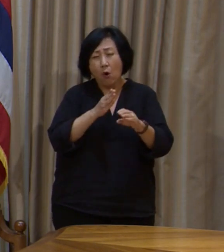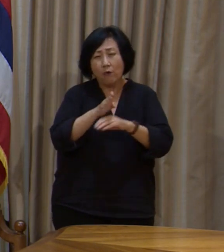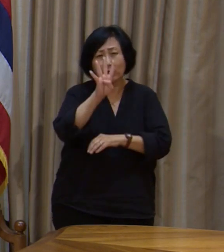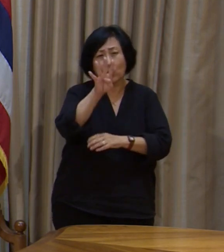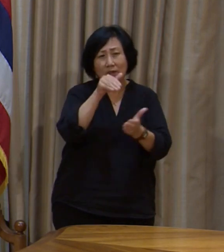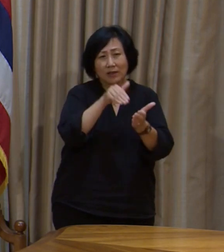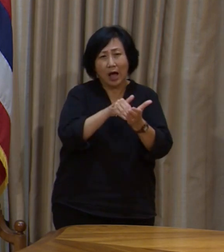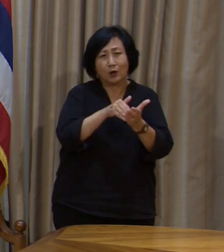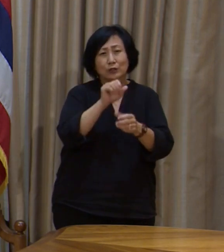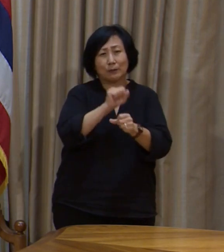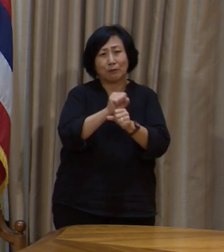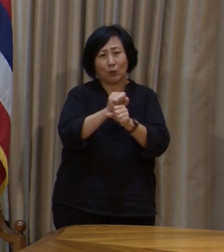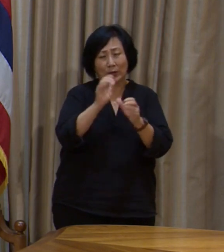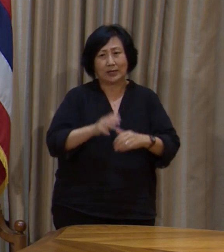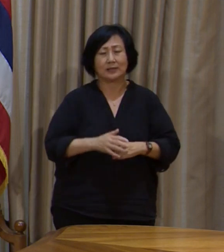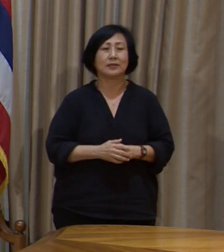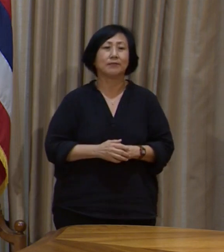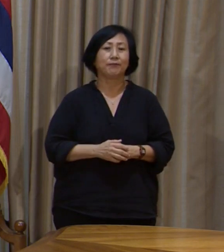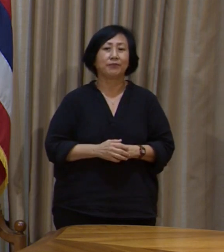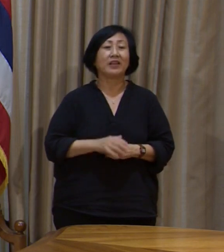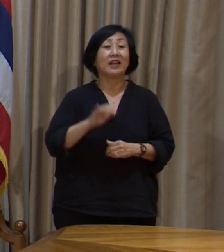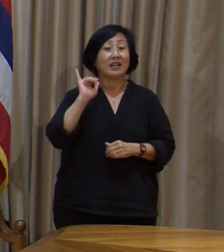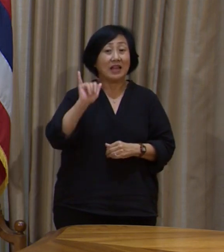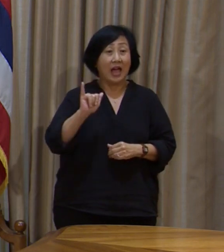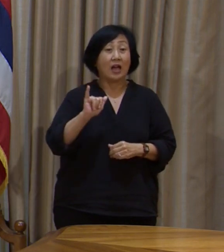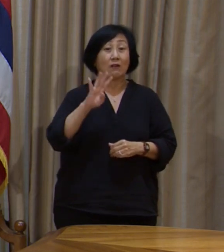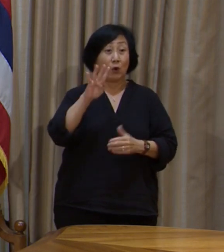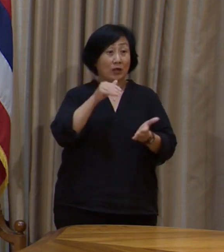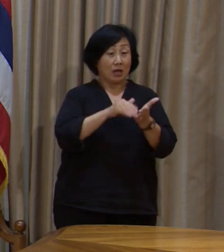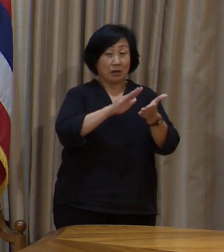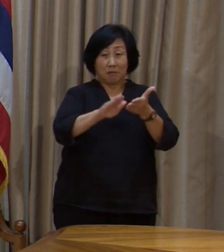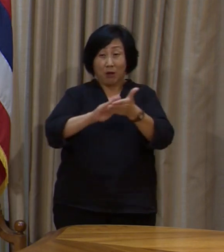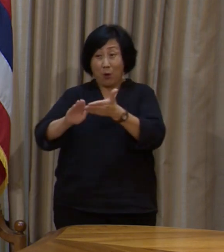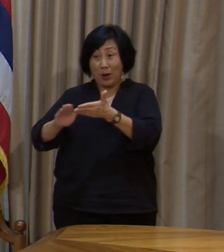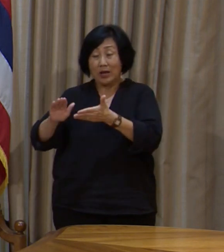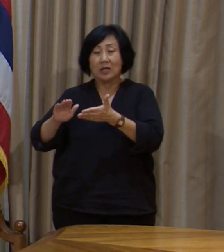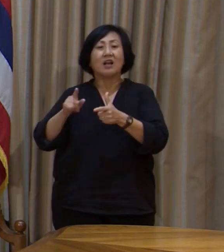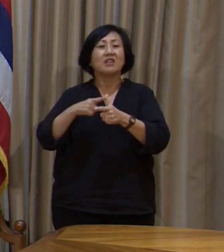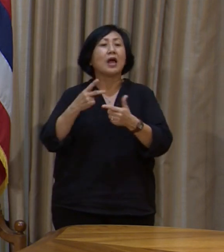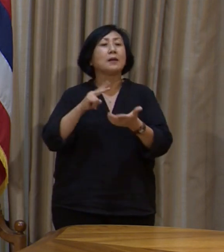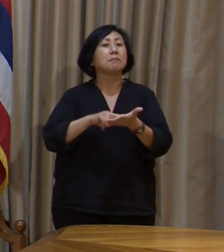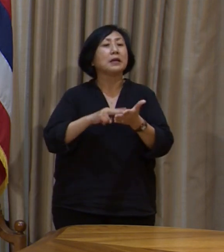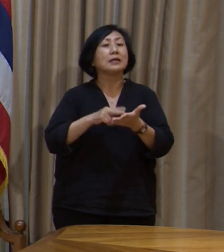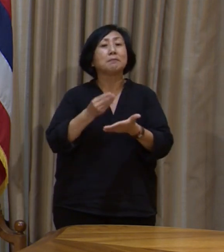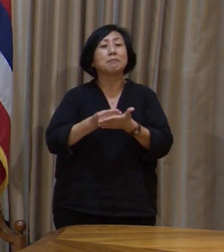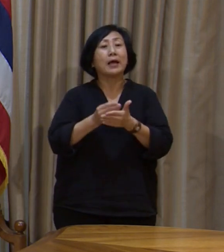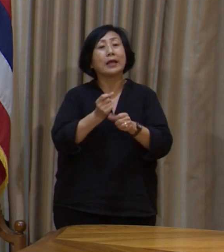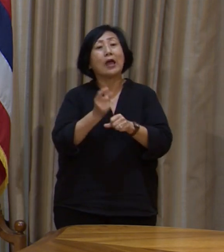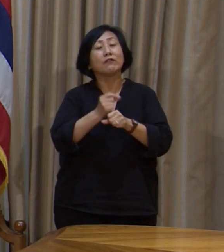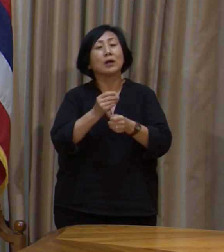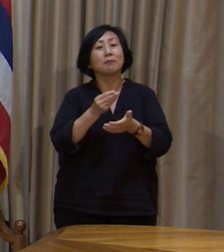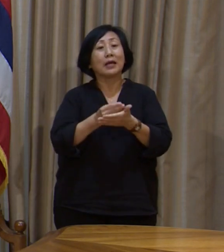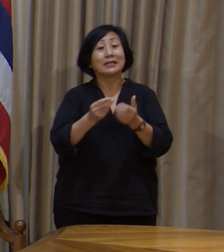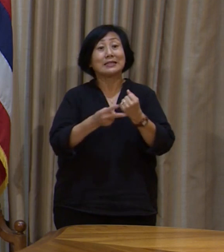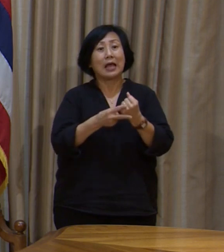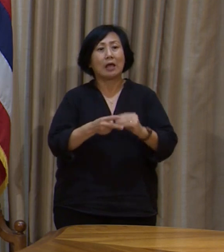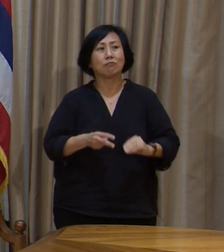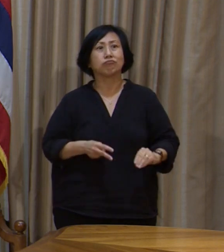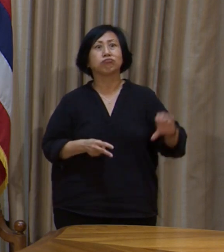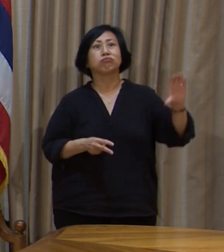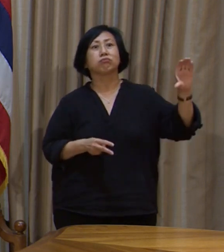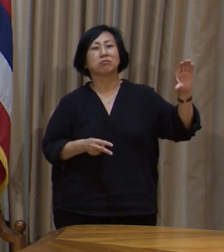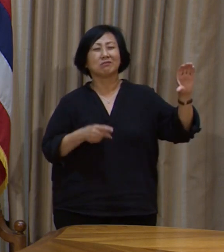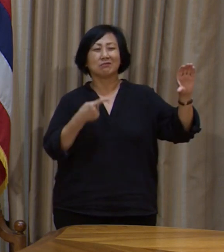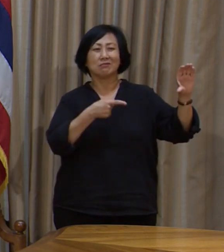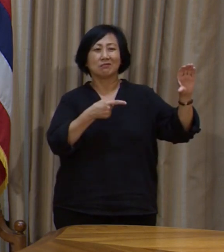4,000 employees to get the same annual savings that we would get from the